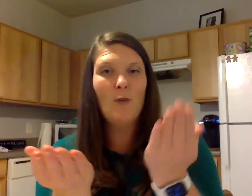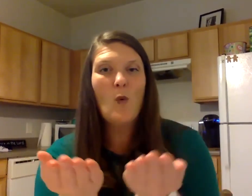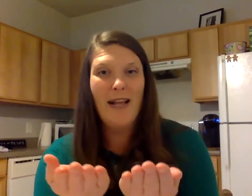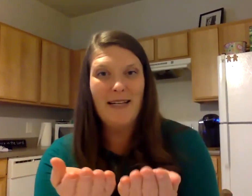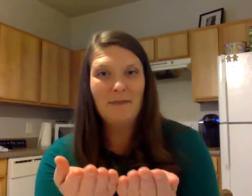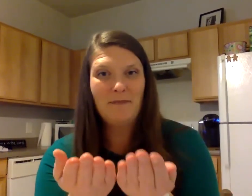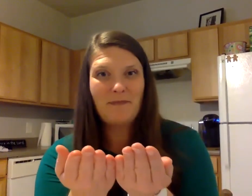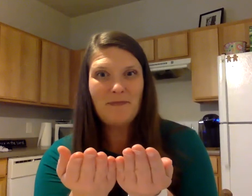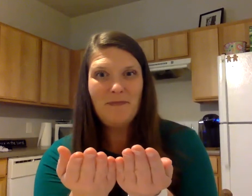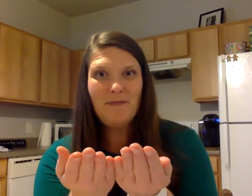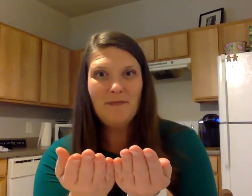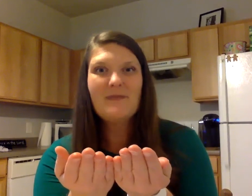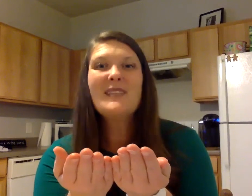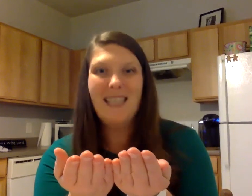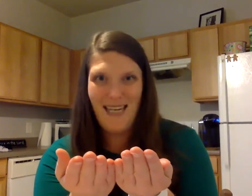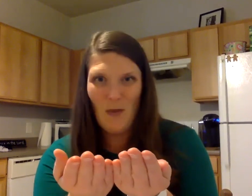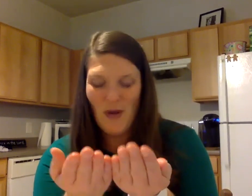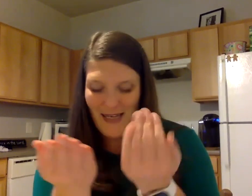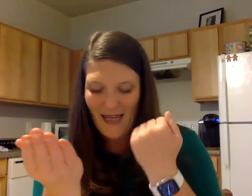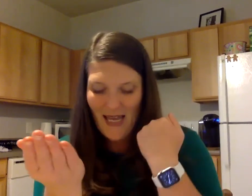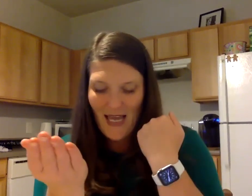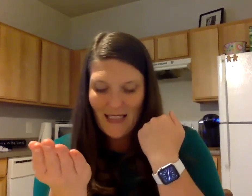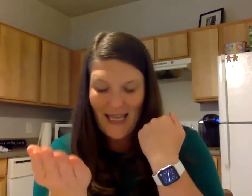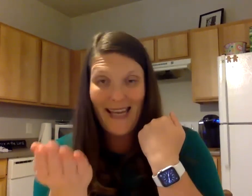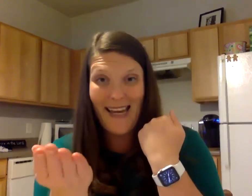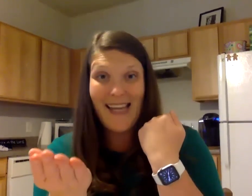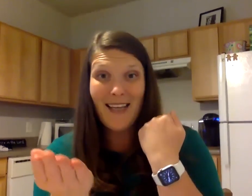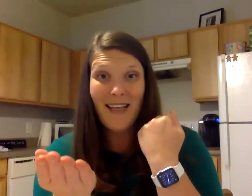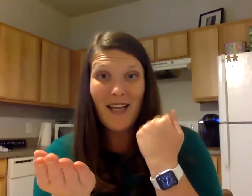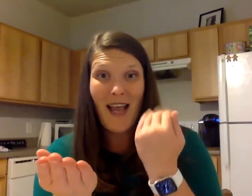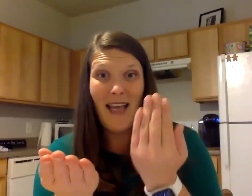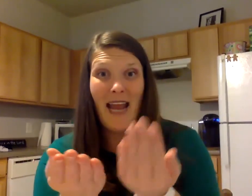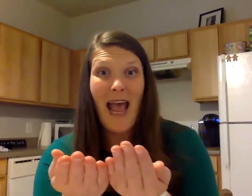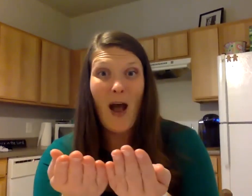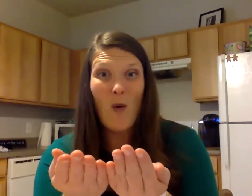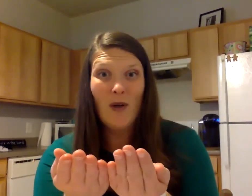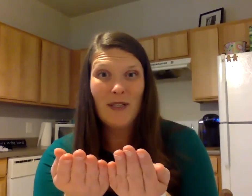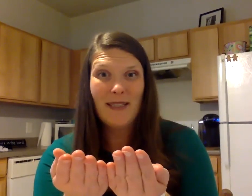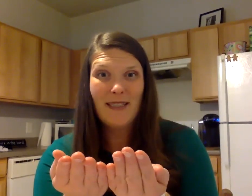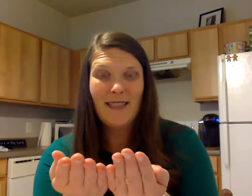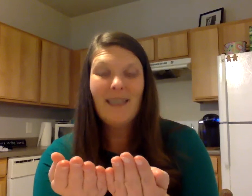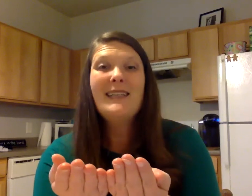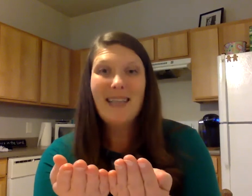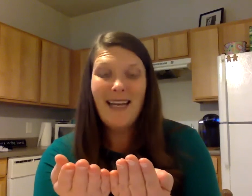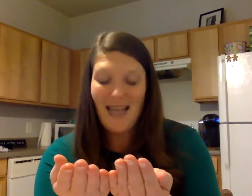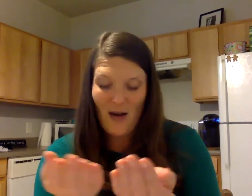one. Anyone. Any. Add how. Anyhow.